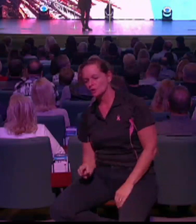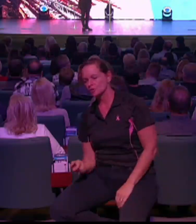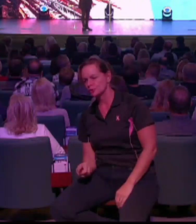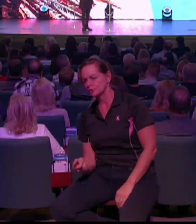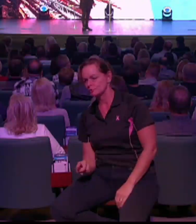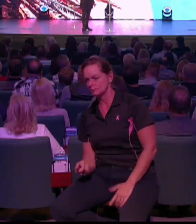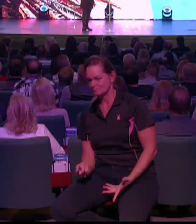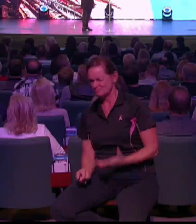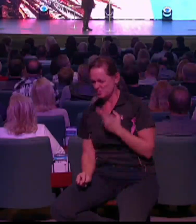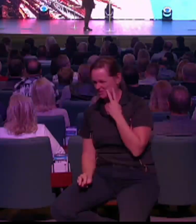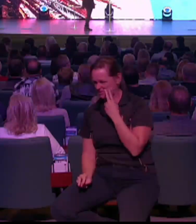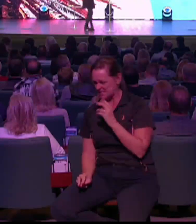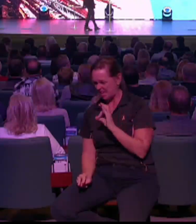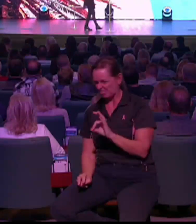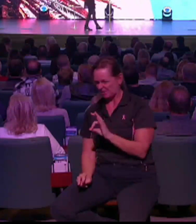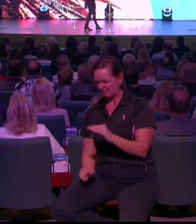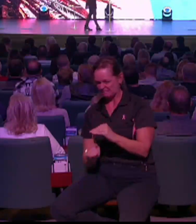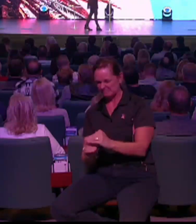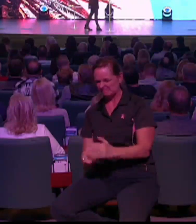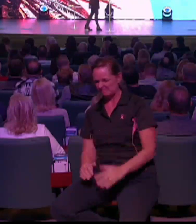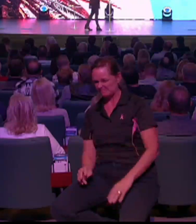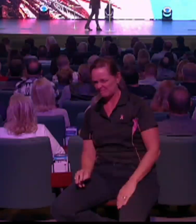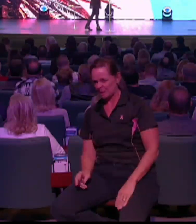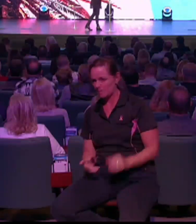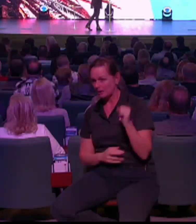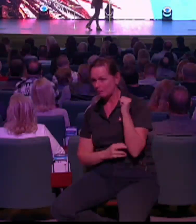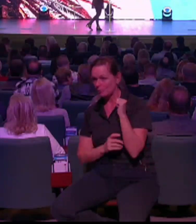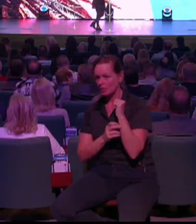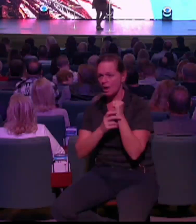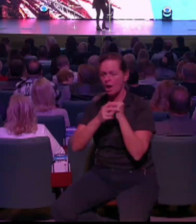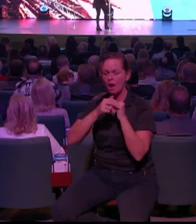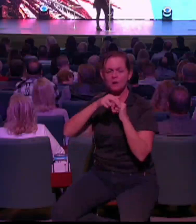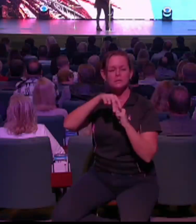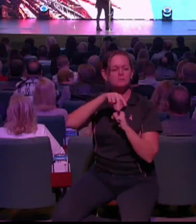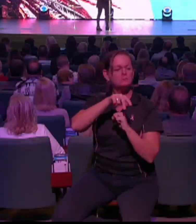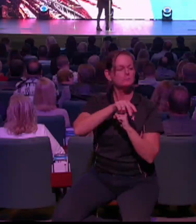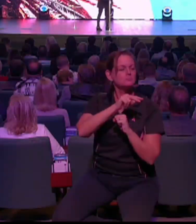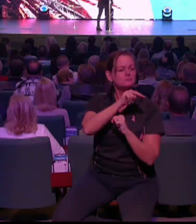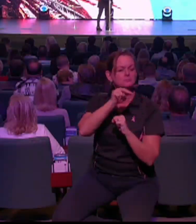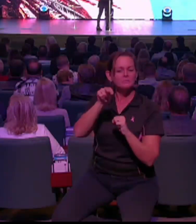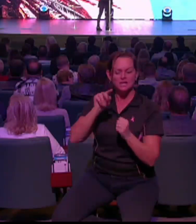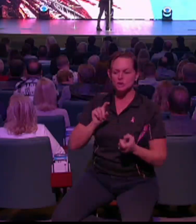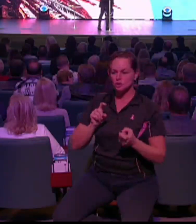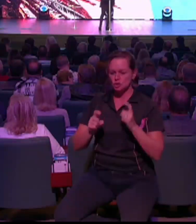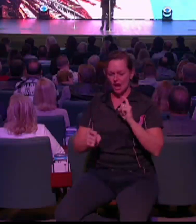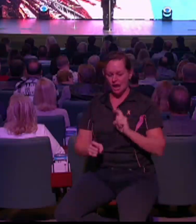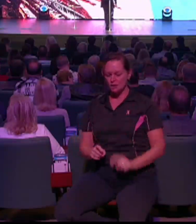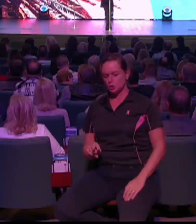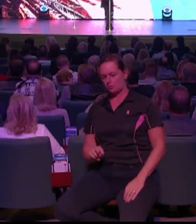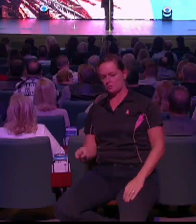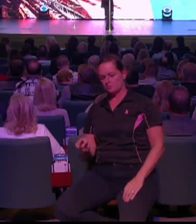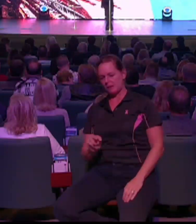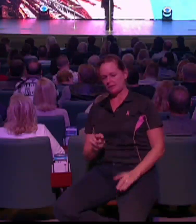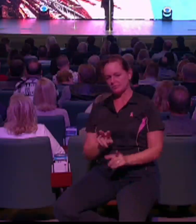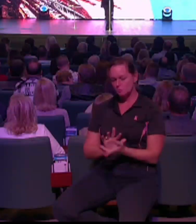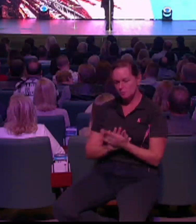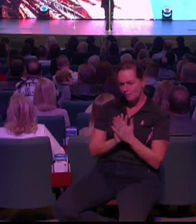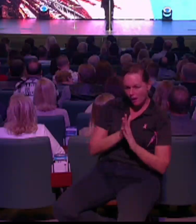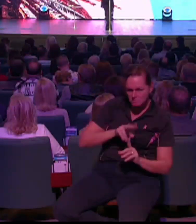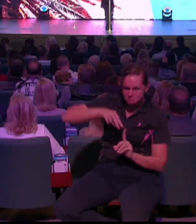about what's actually really important and what's not such a big deal anymore. And it says, the righteous will live by faith